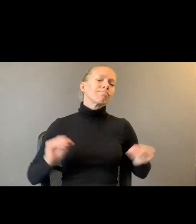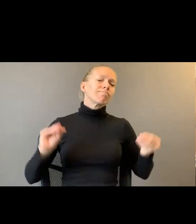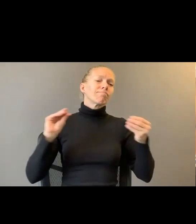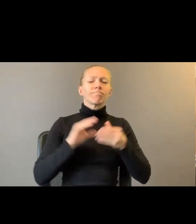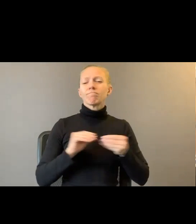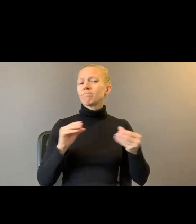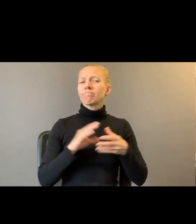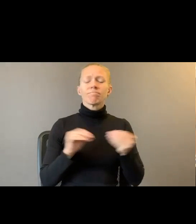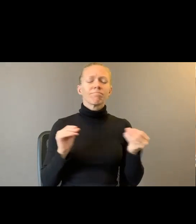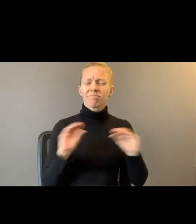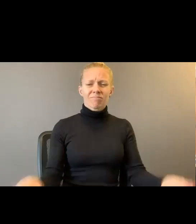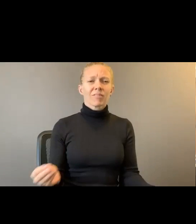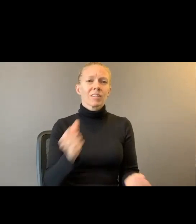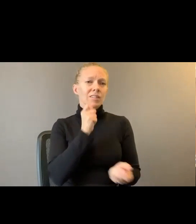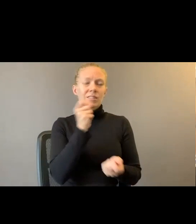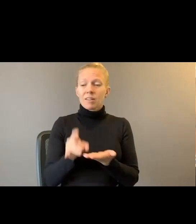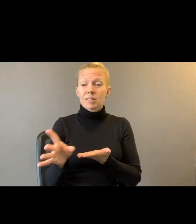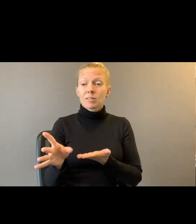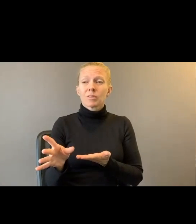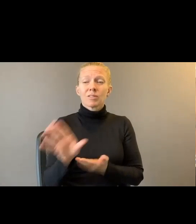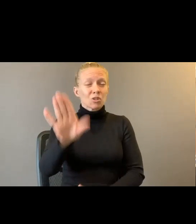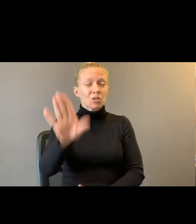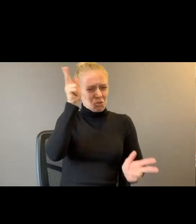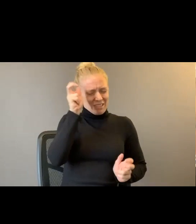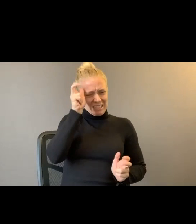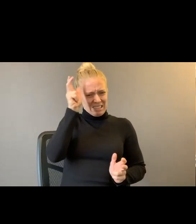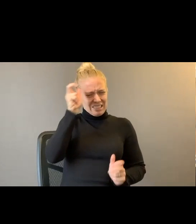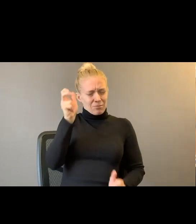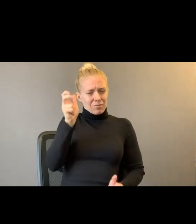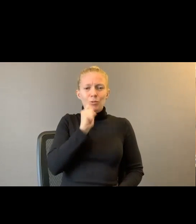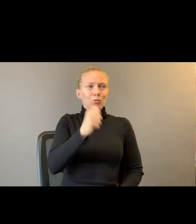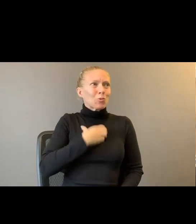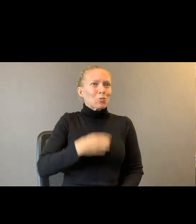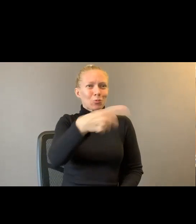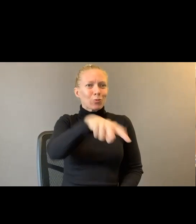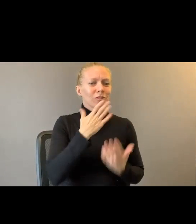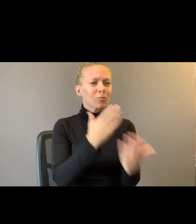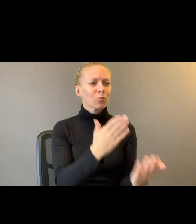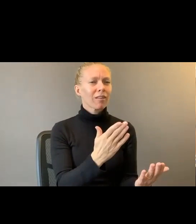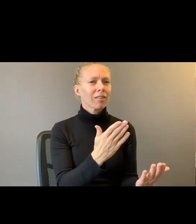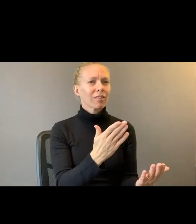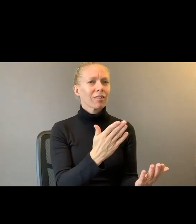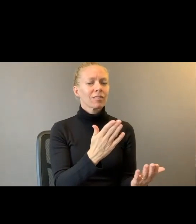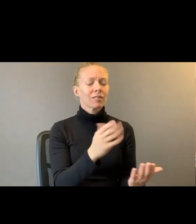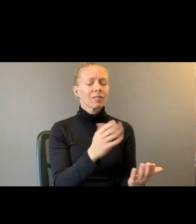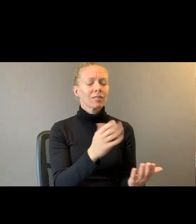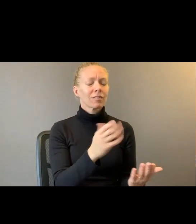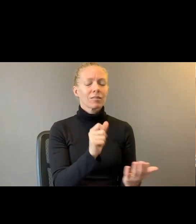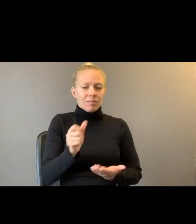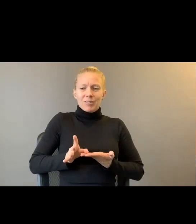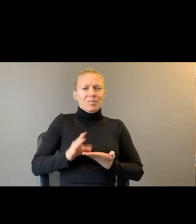don't wish your demons well. This is not an exorcism. Because I wish them well.